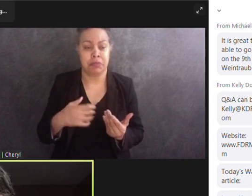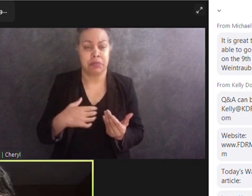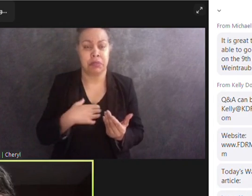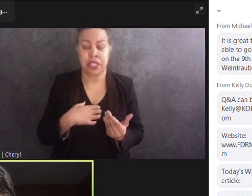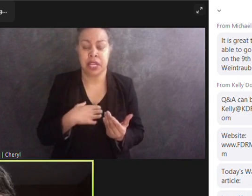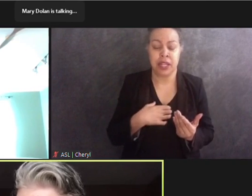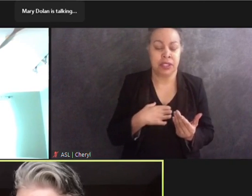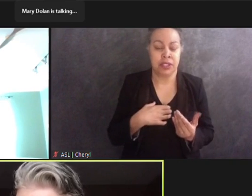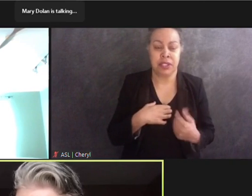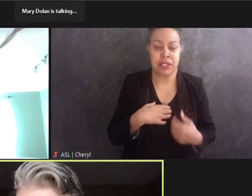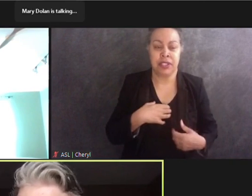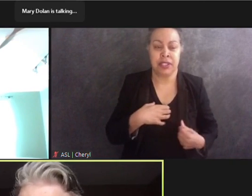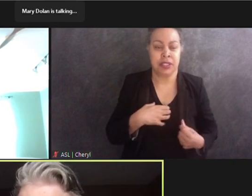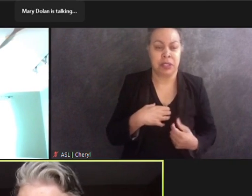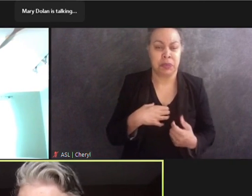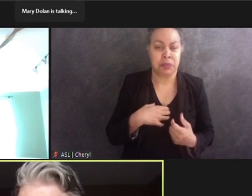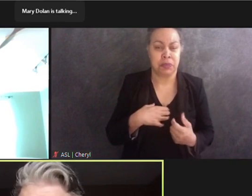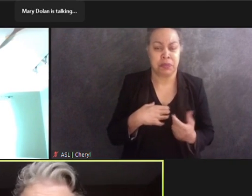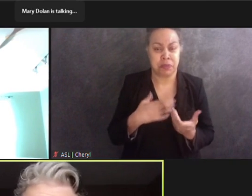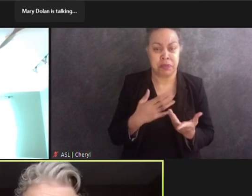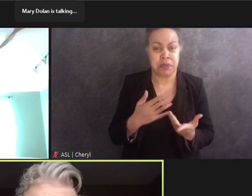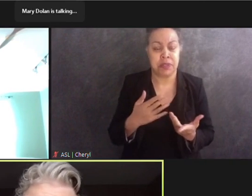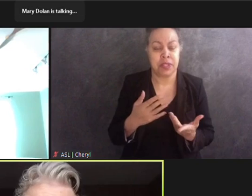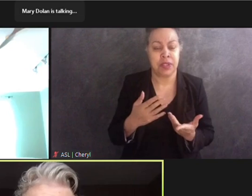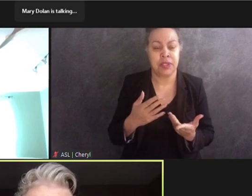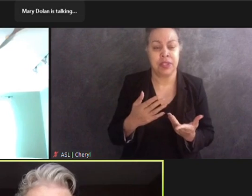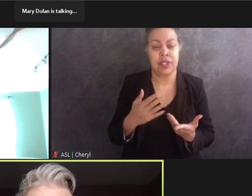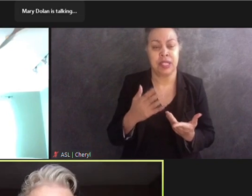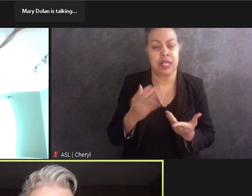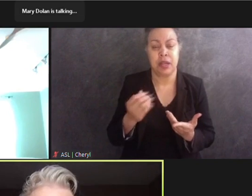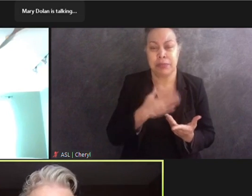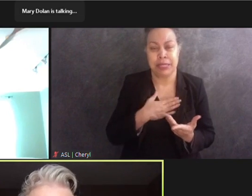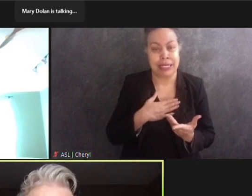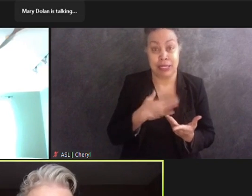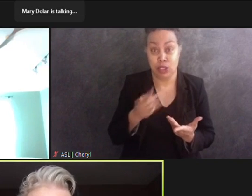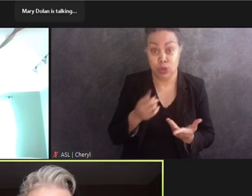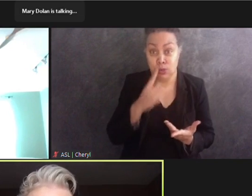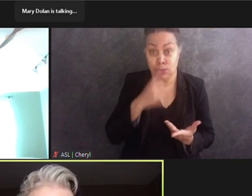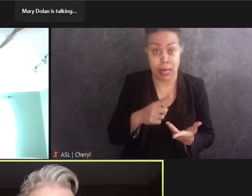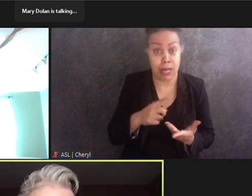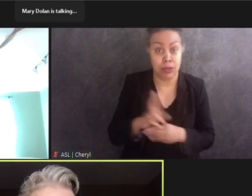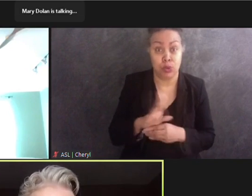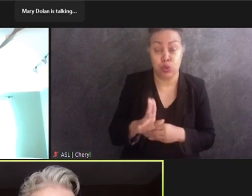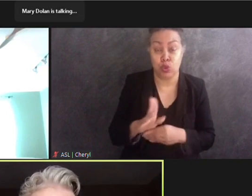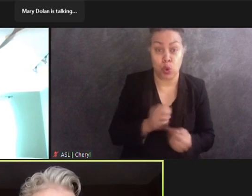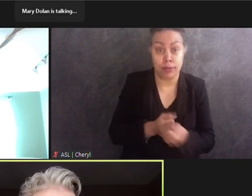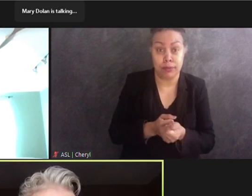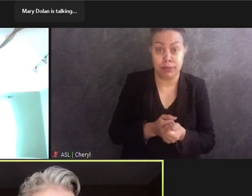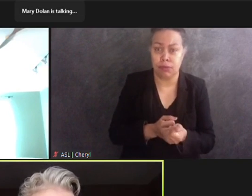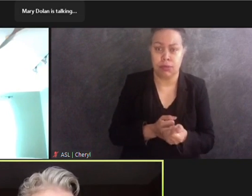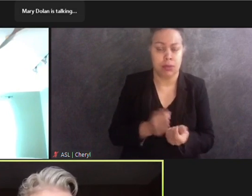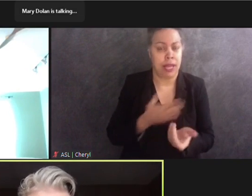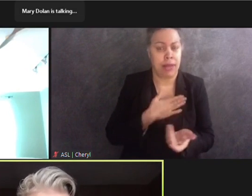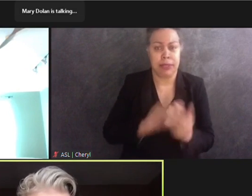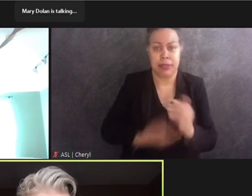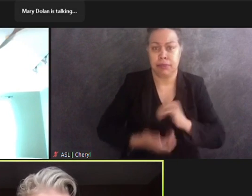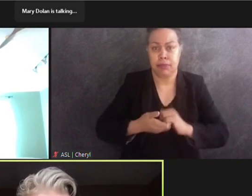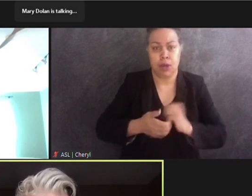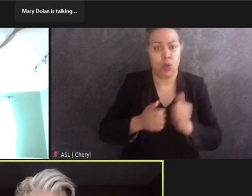please be in touch with us because we'd love to have as many folks advocating with us